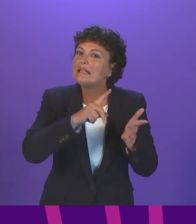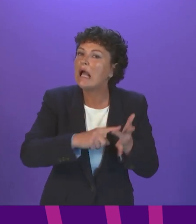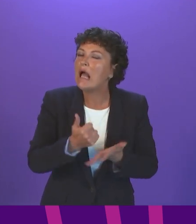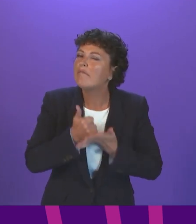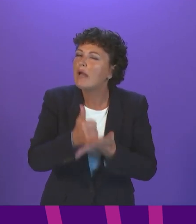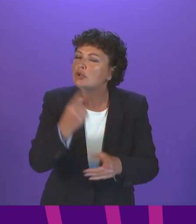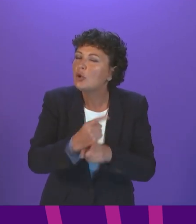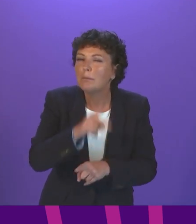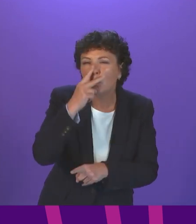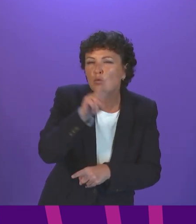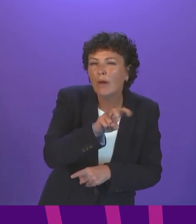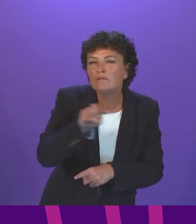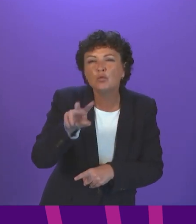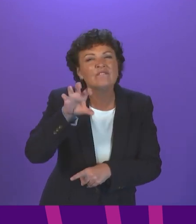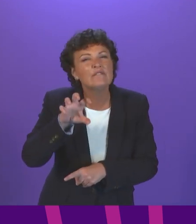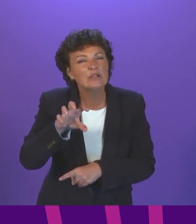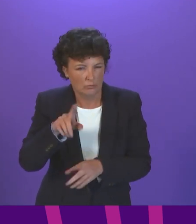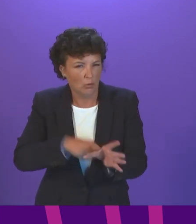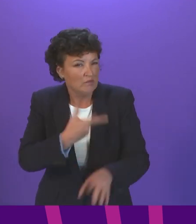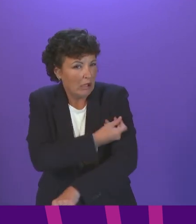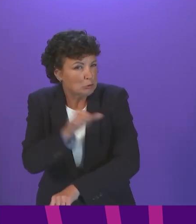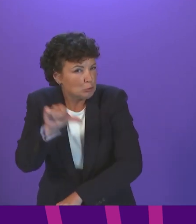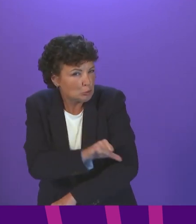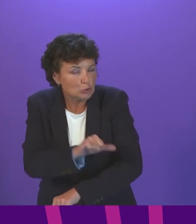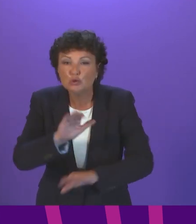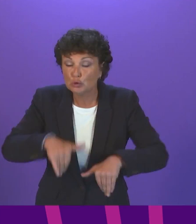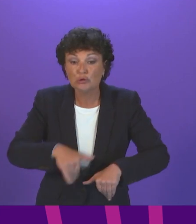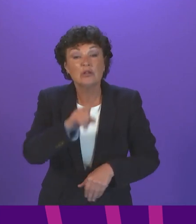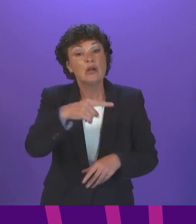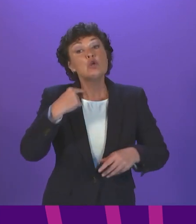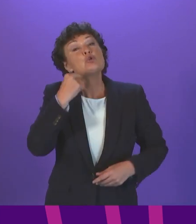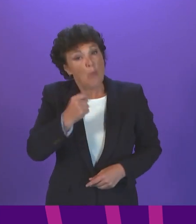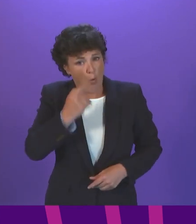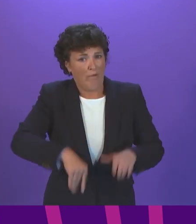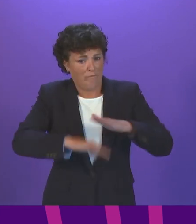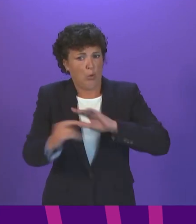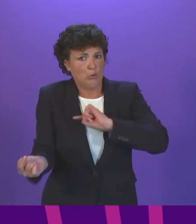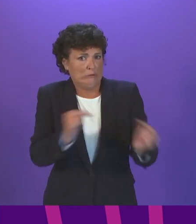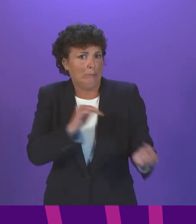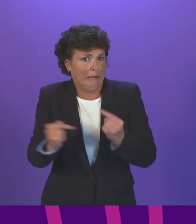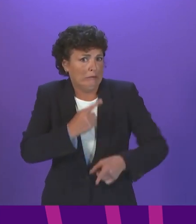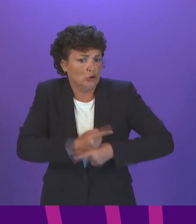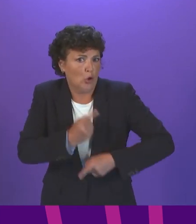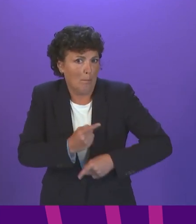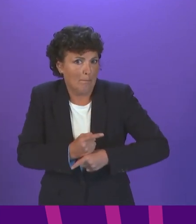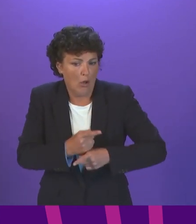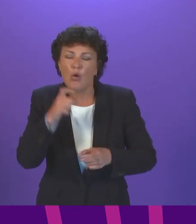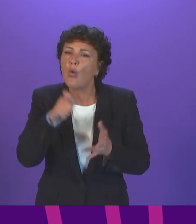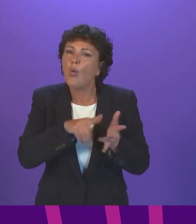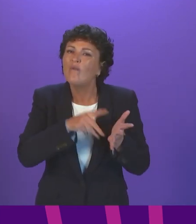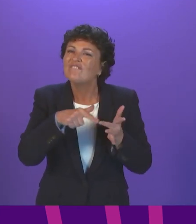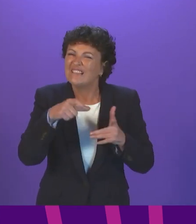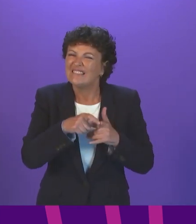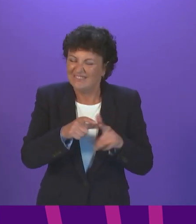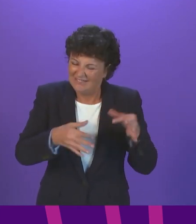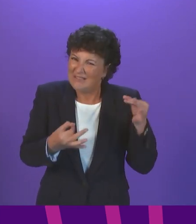We will, of course, have a wider debate on the substance of COVID passports tomorrow, and we shouldn't allow that debate to distract from the big issues and challenges that